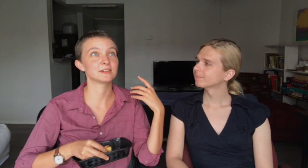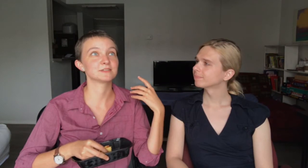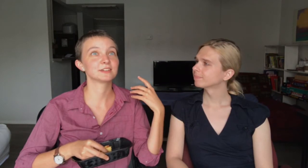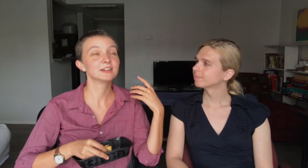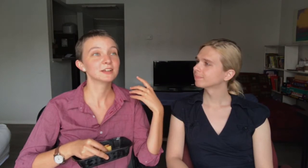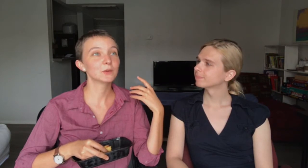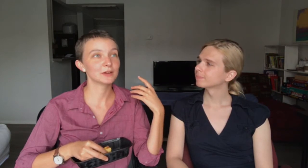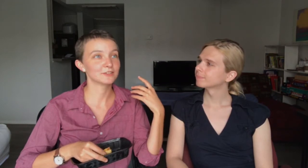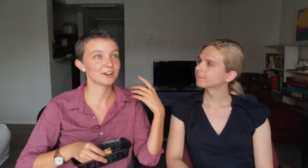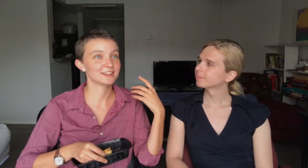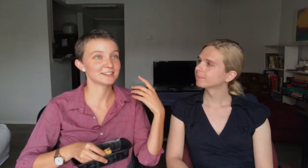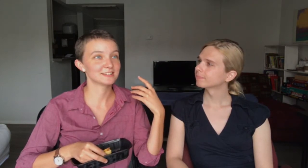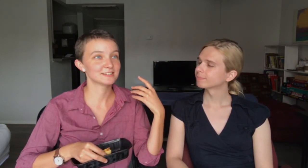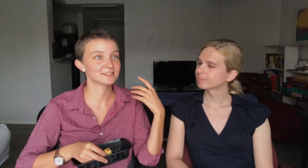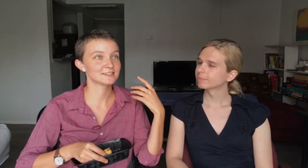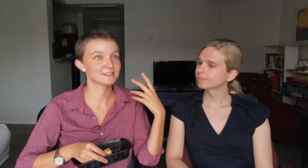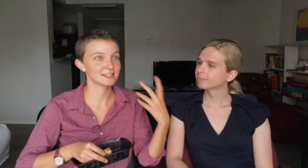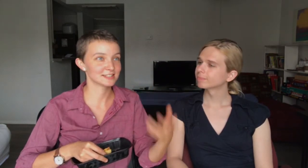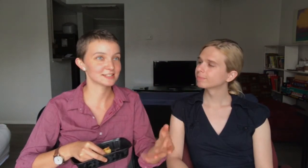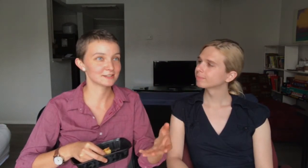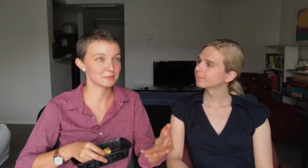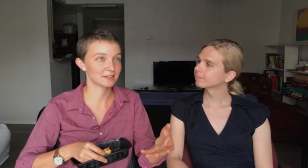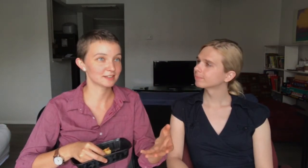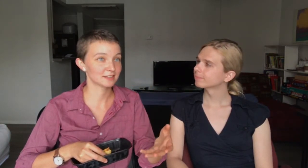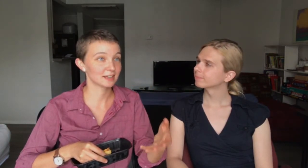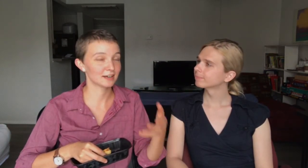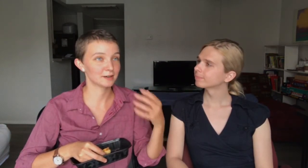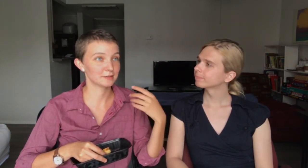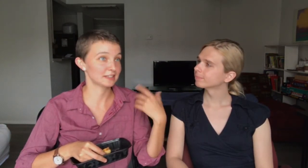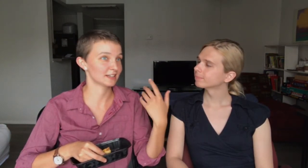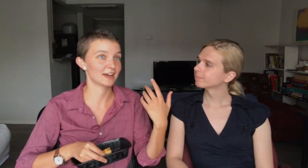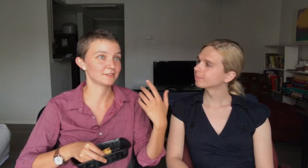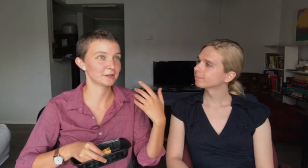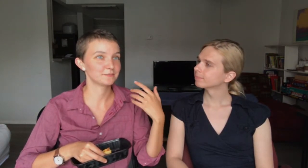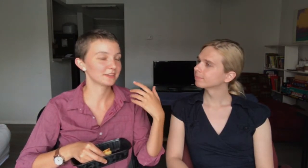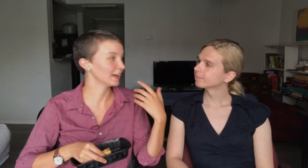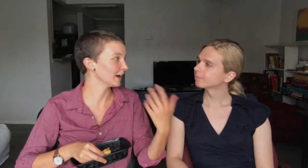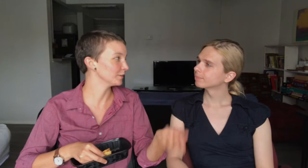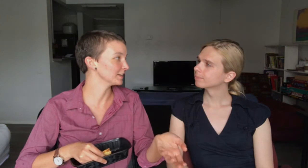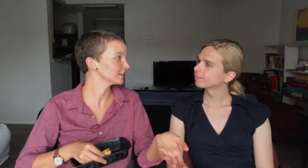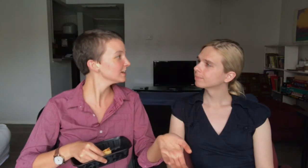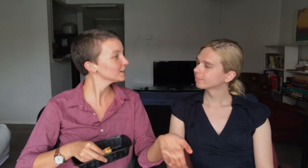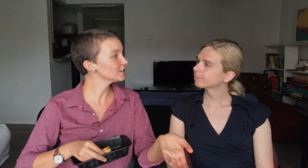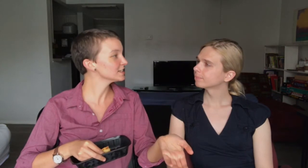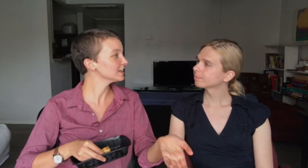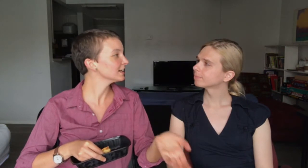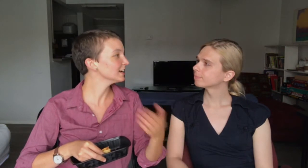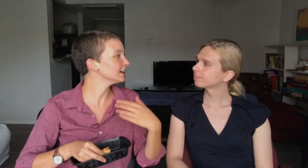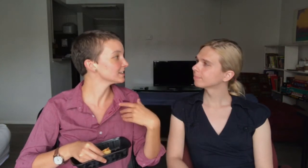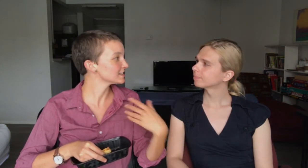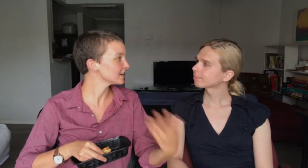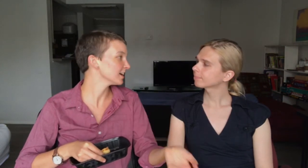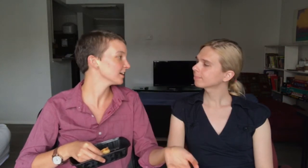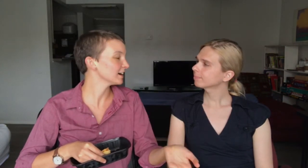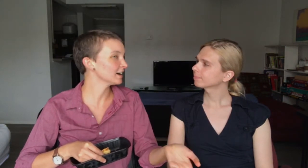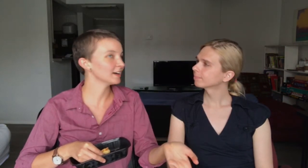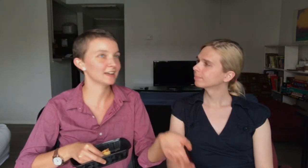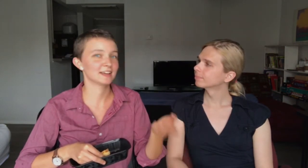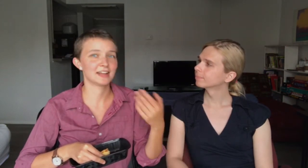of queer friends this month. Um, at least I had, like, hanging out with Christy and Sarah. And,